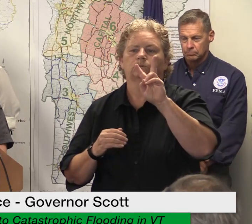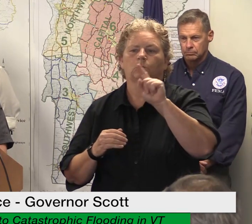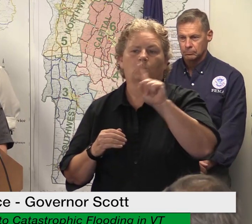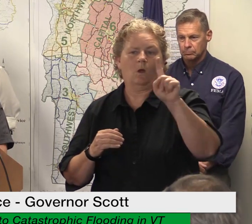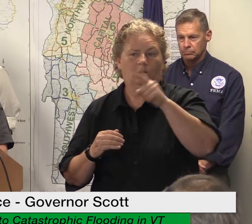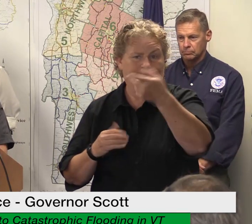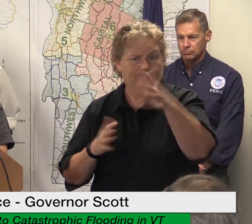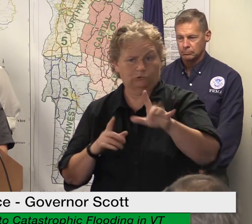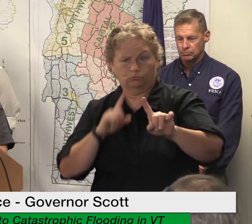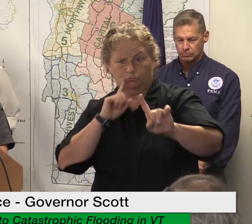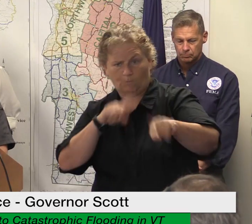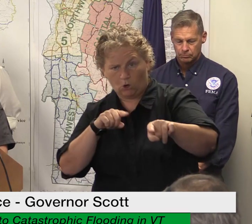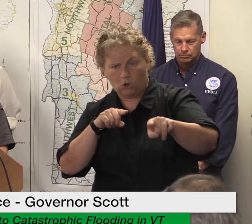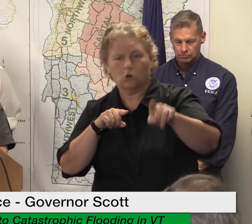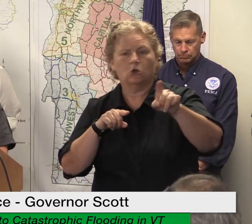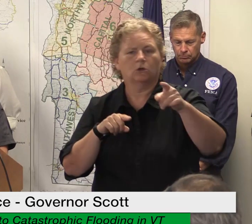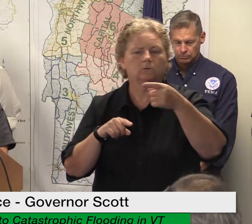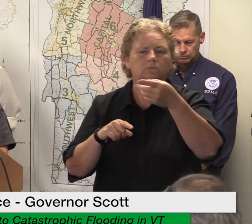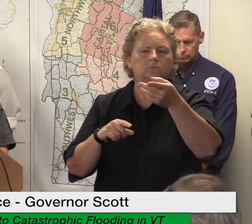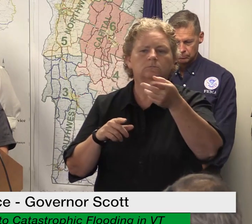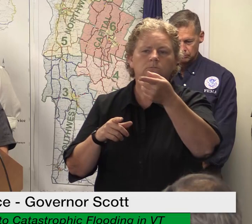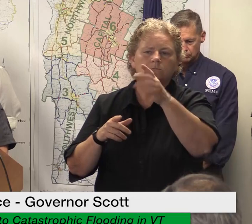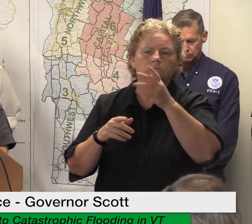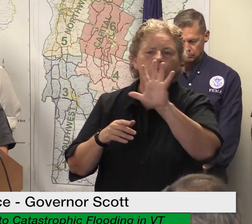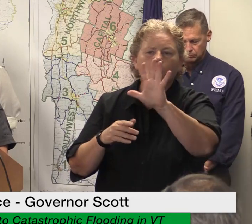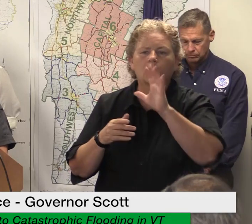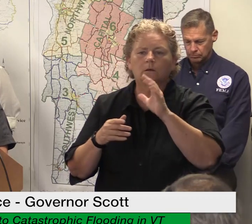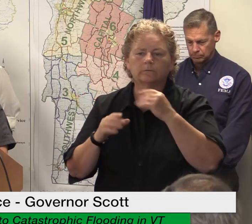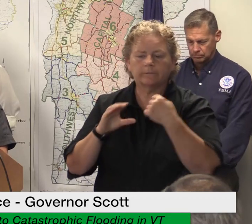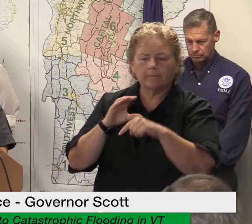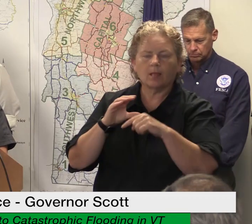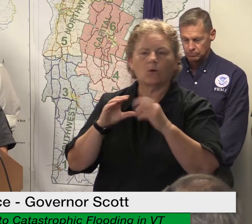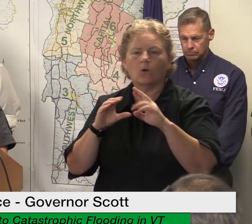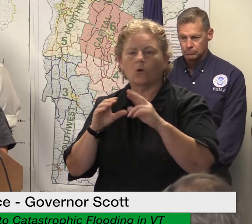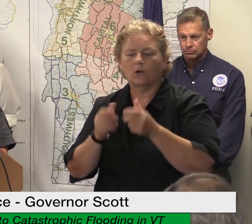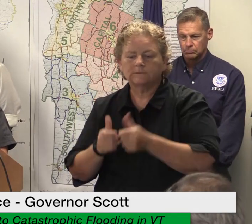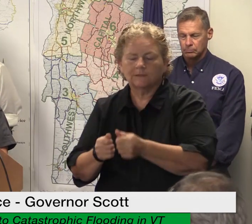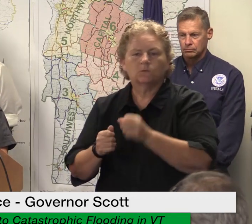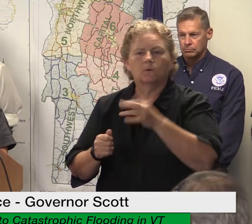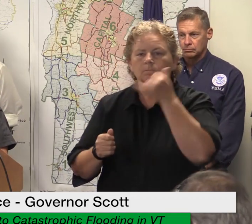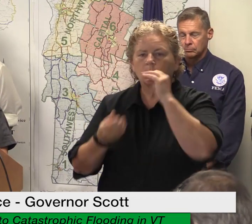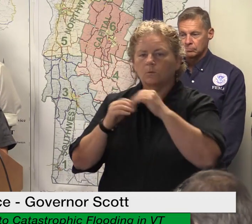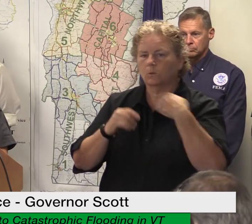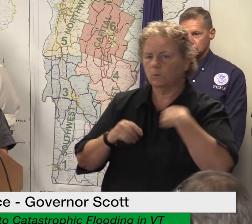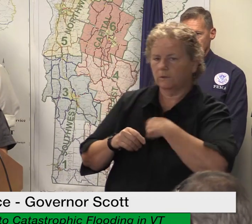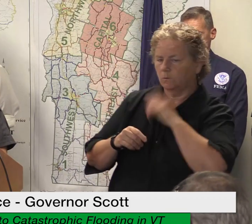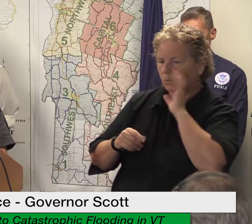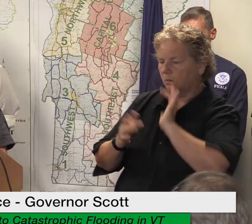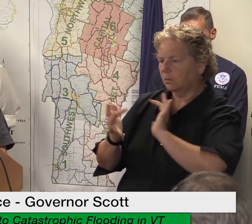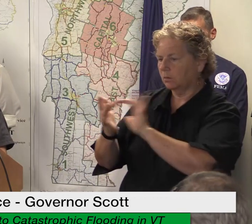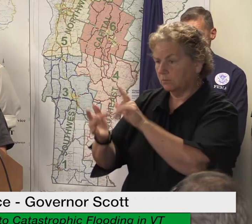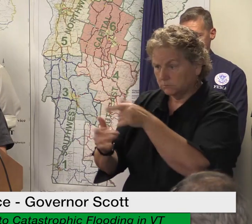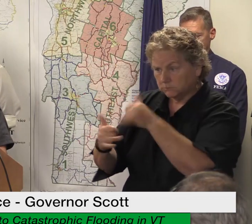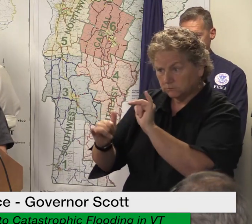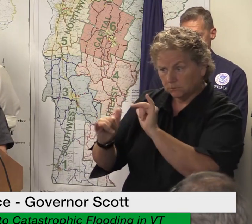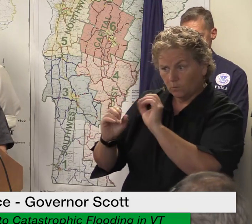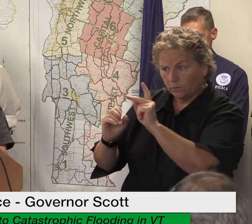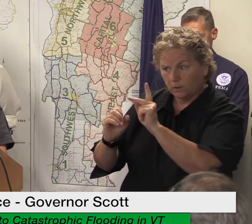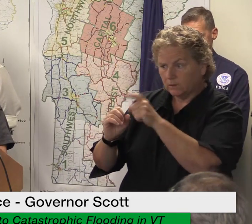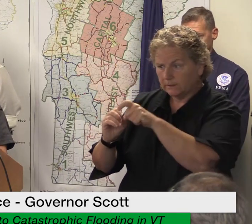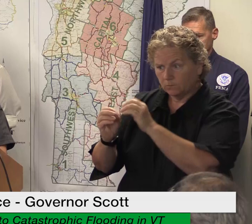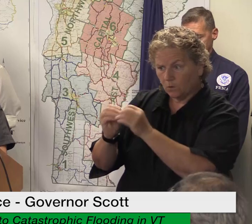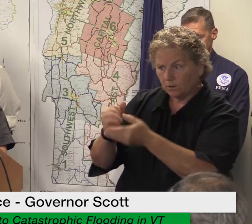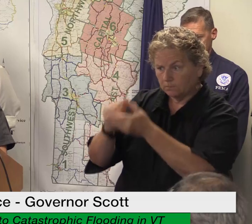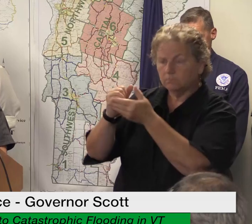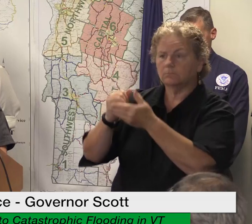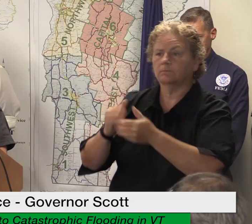and it will have a link to add additional information so that you can report your needs in the crisis cleanup platform this